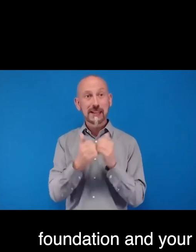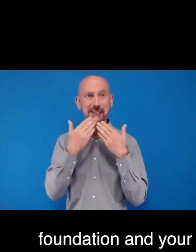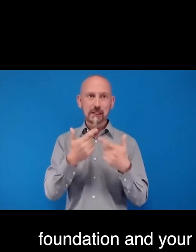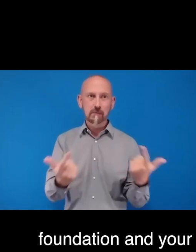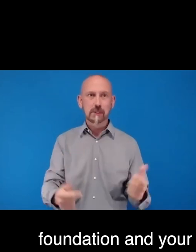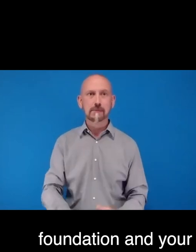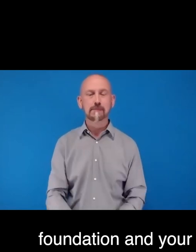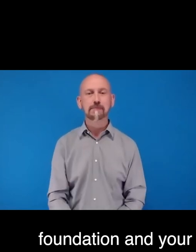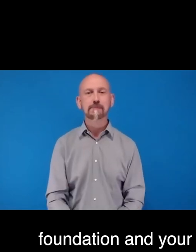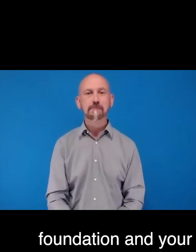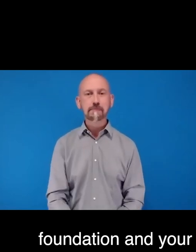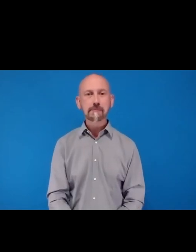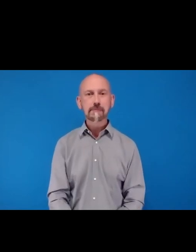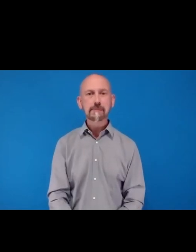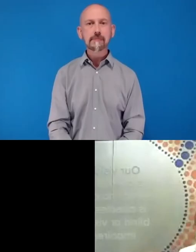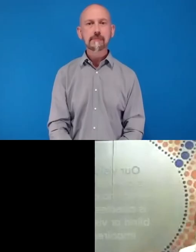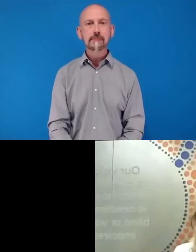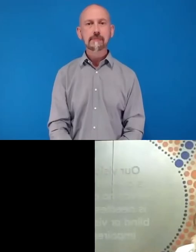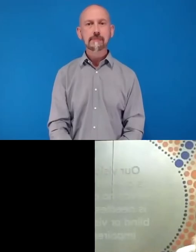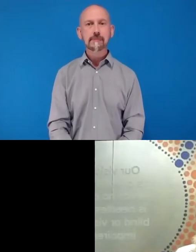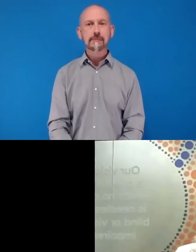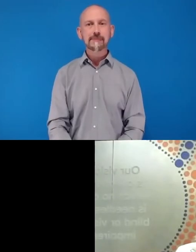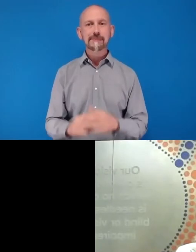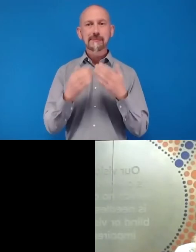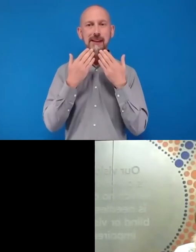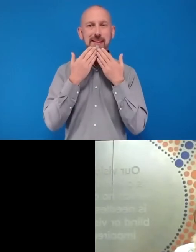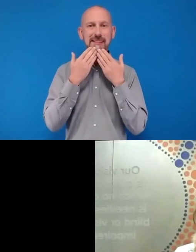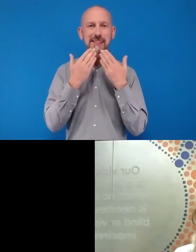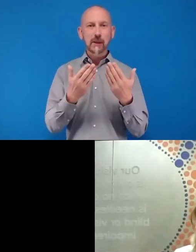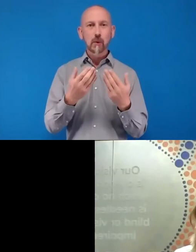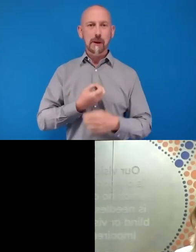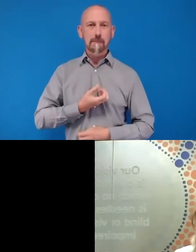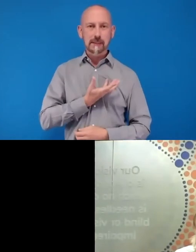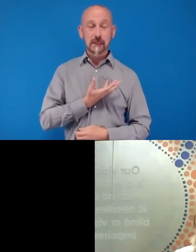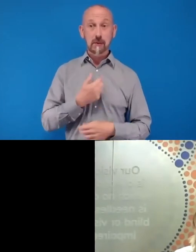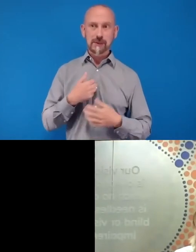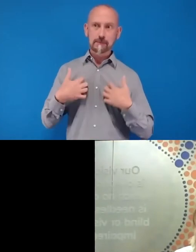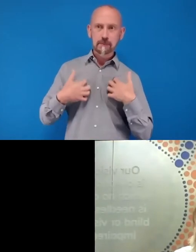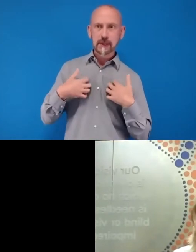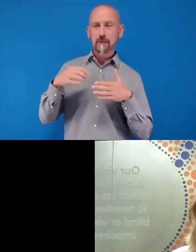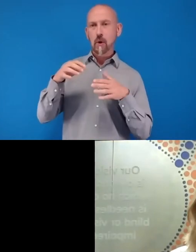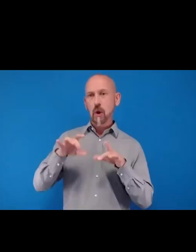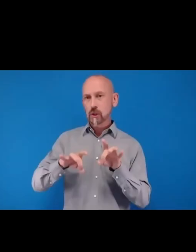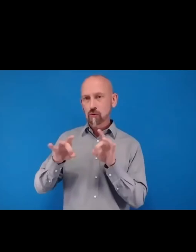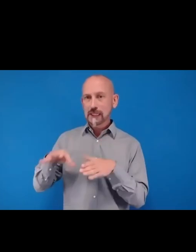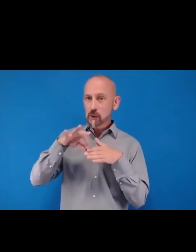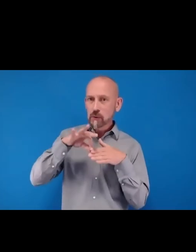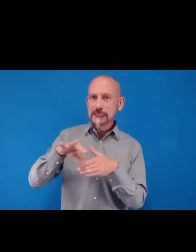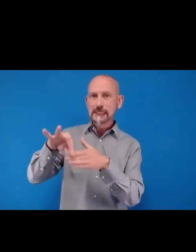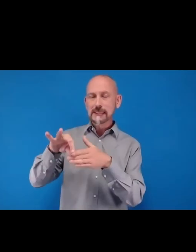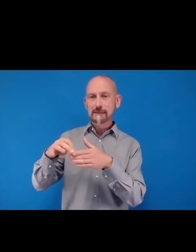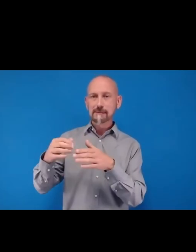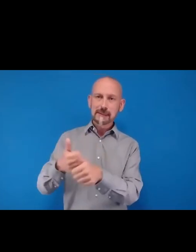you, Ambassador. Dr. we look forward to Australia's continued guidance and leadership as we move forward through the decade and beyond.